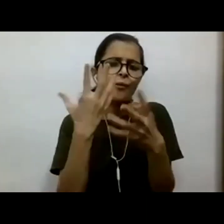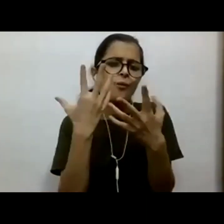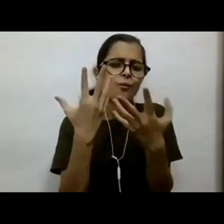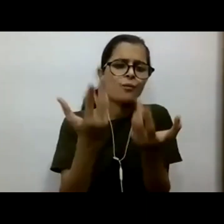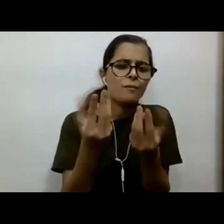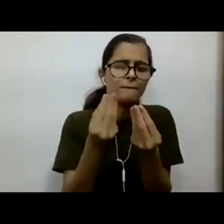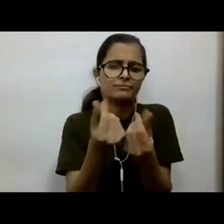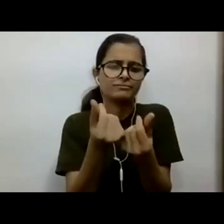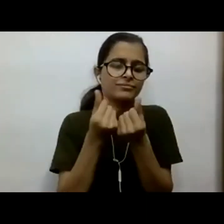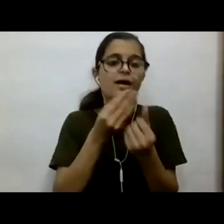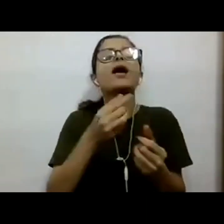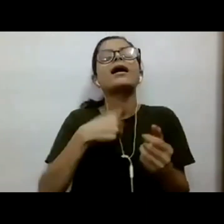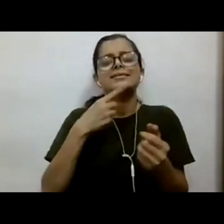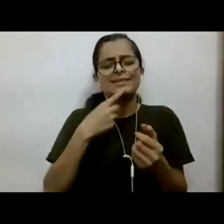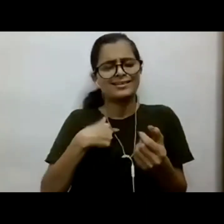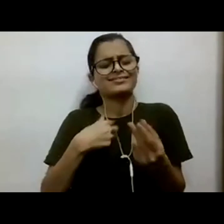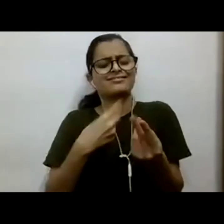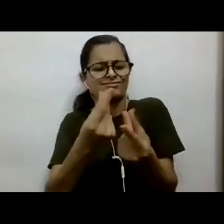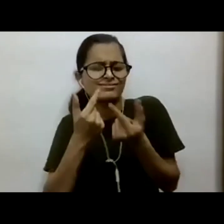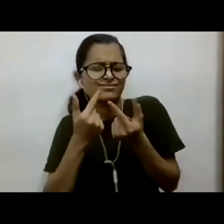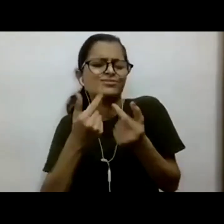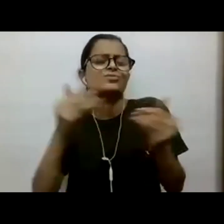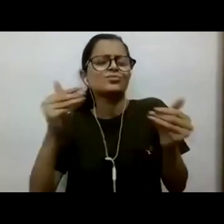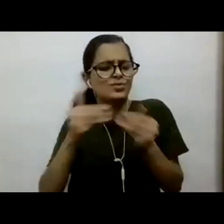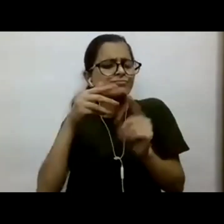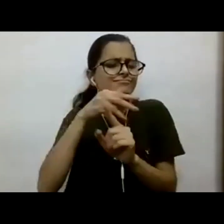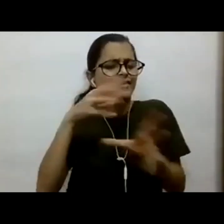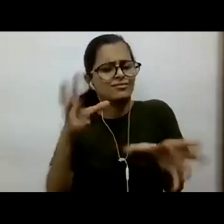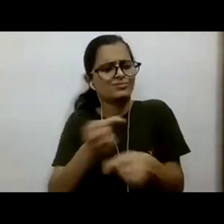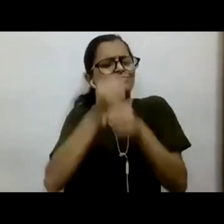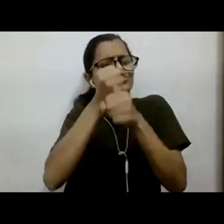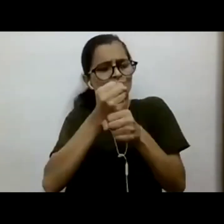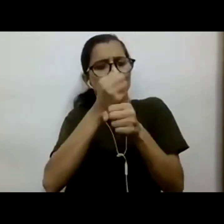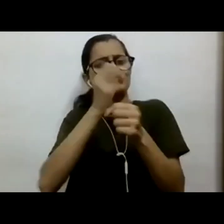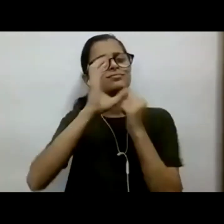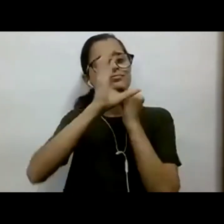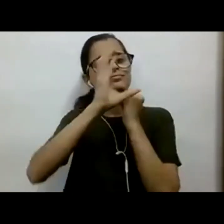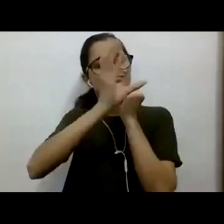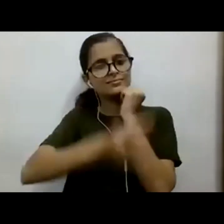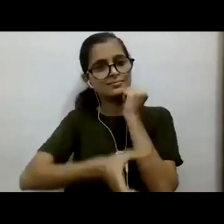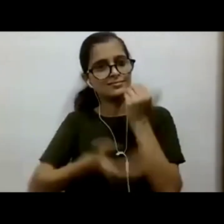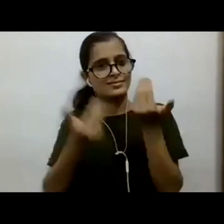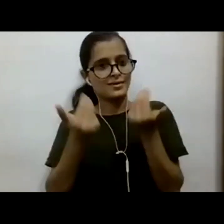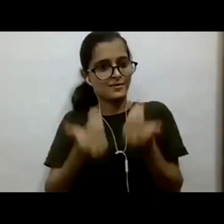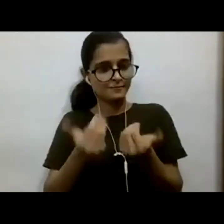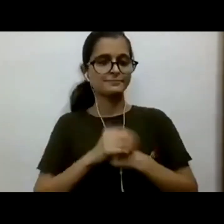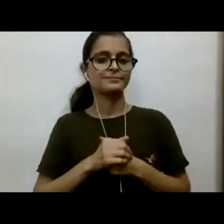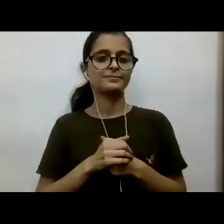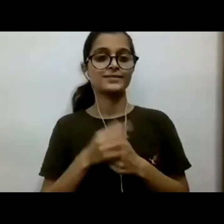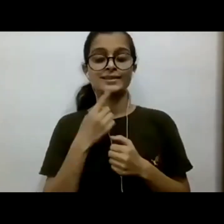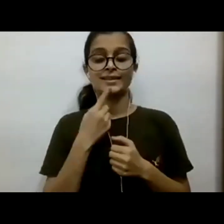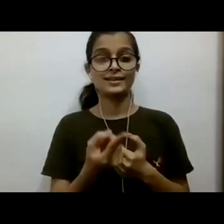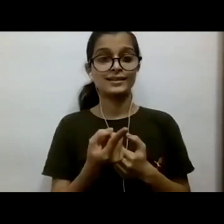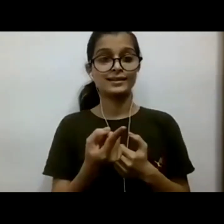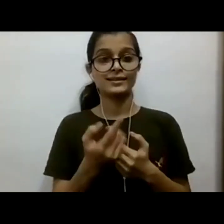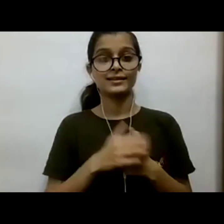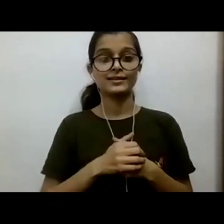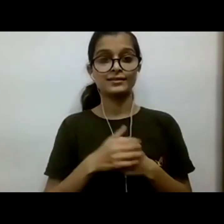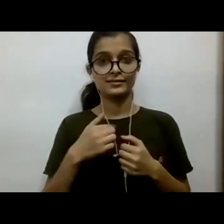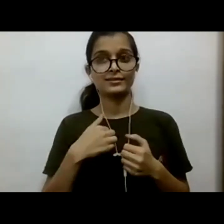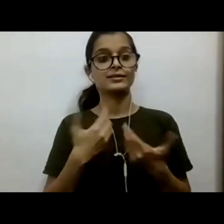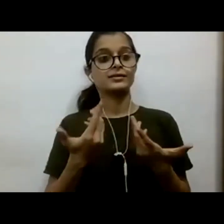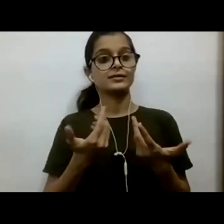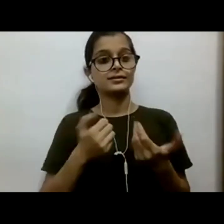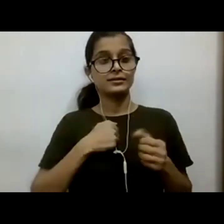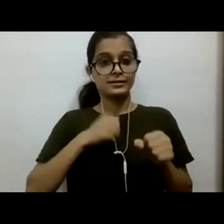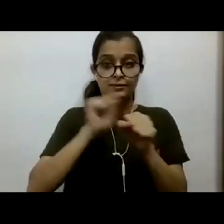just give you a quick hammering point on this. And I would conclude my position by saying that we have been